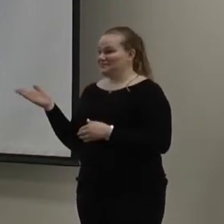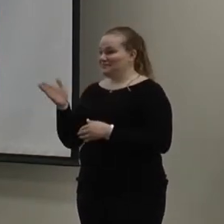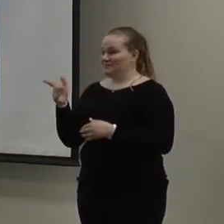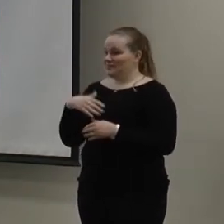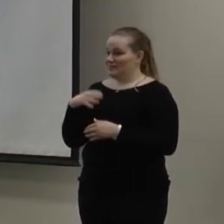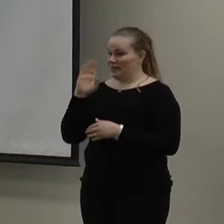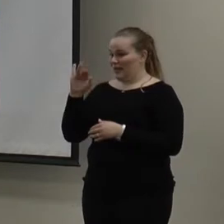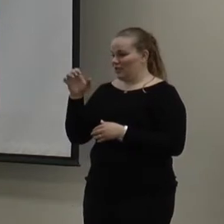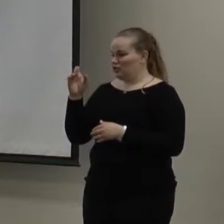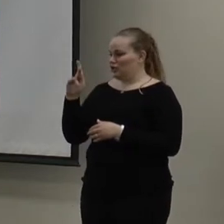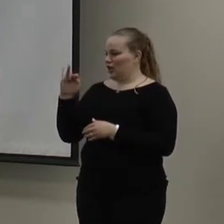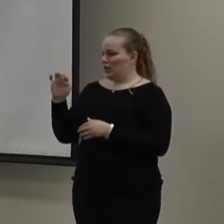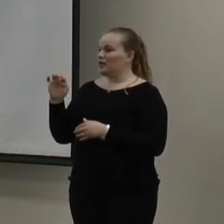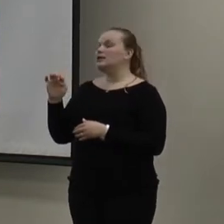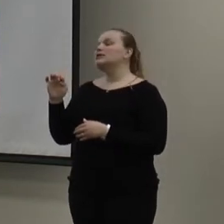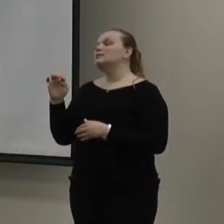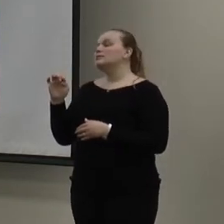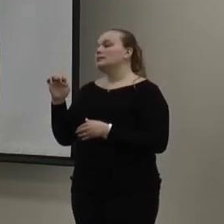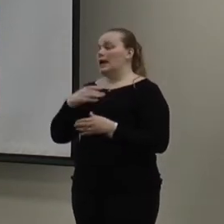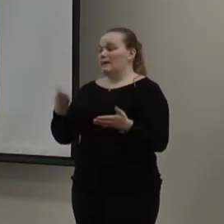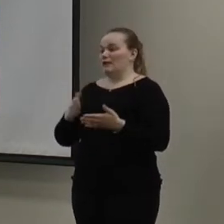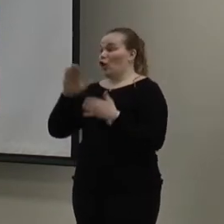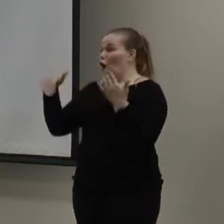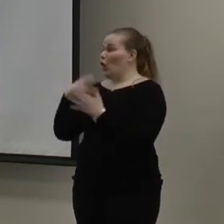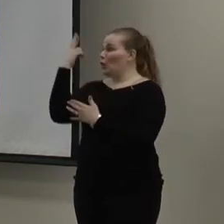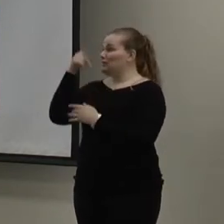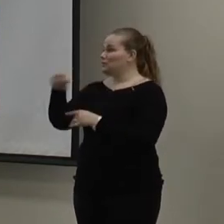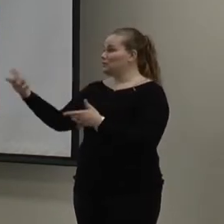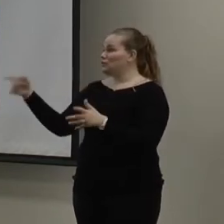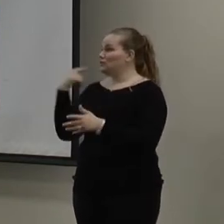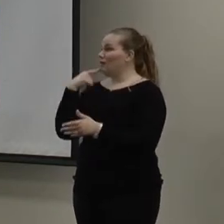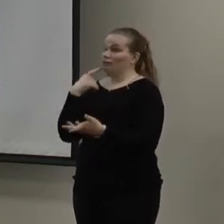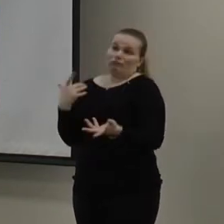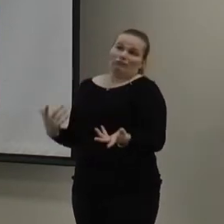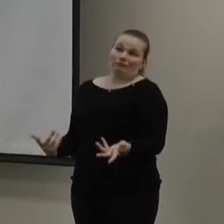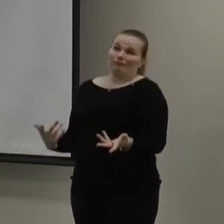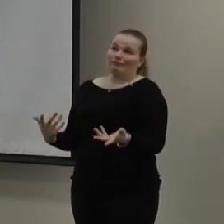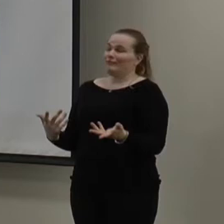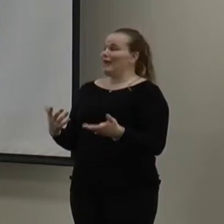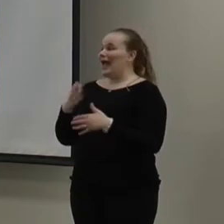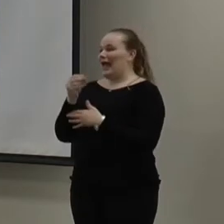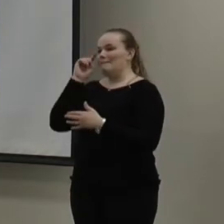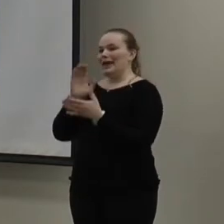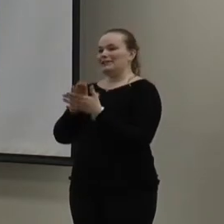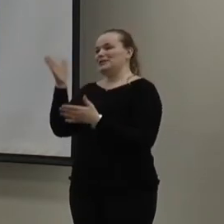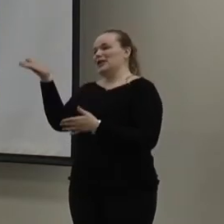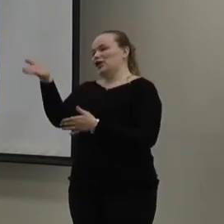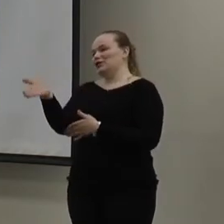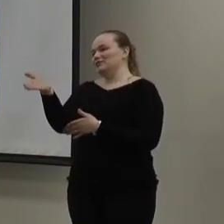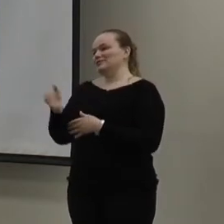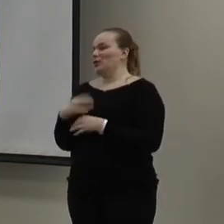Well, I have Jacqueline Lussiatt, and I'm here for all the beautiful ones that everyone else spoke of. And my husband is right here.